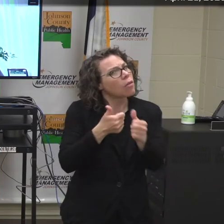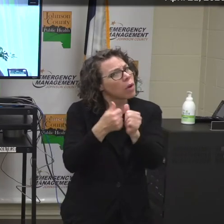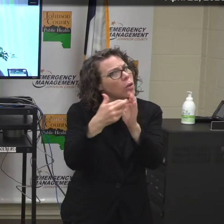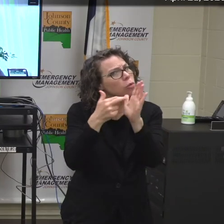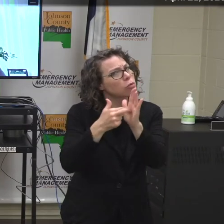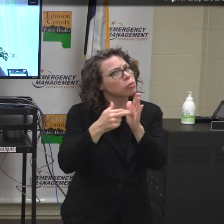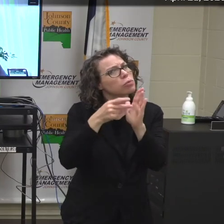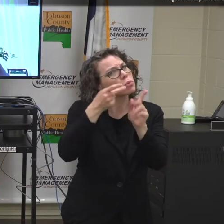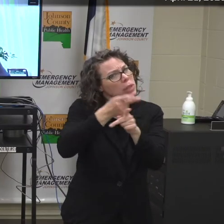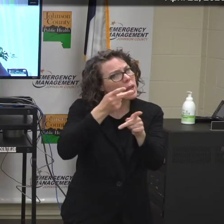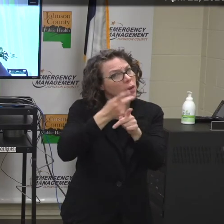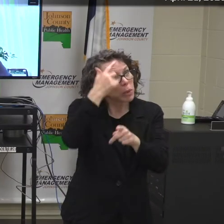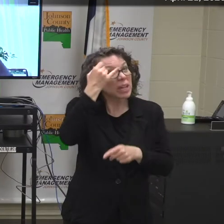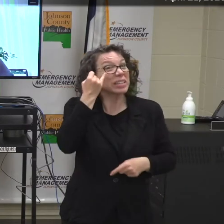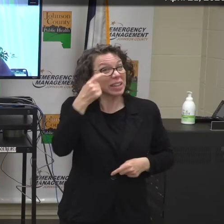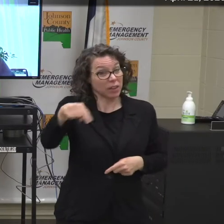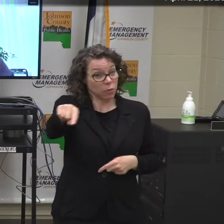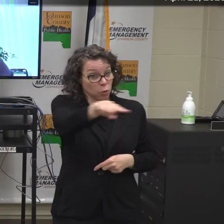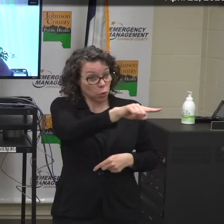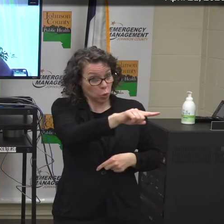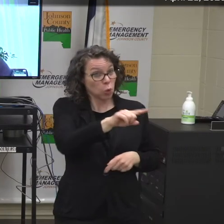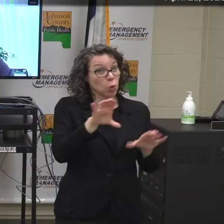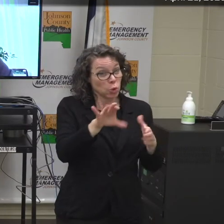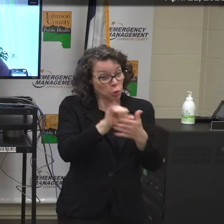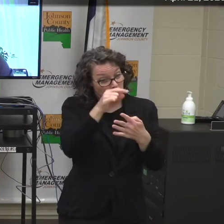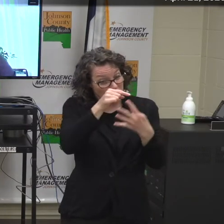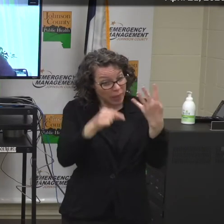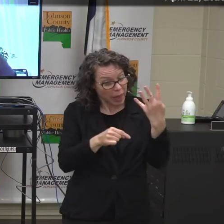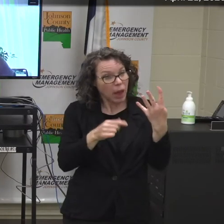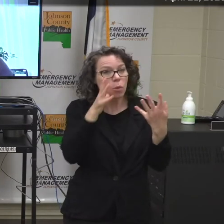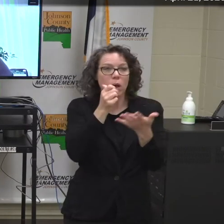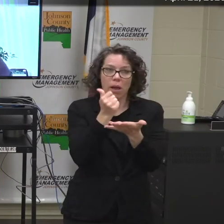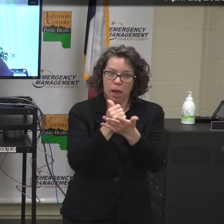positive difference in slowing this virus for everyone.